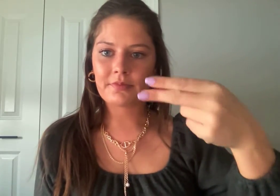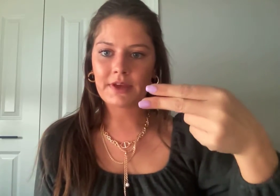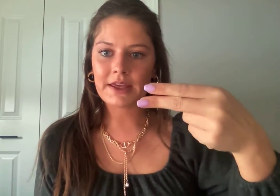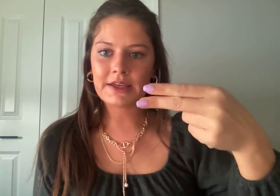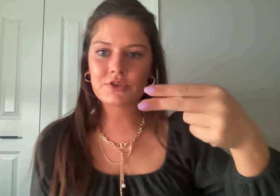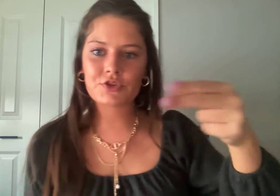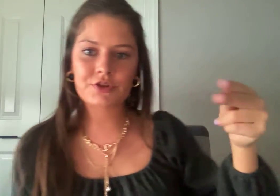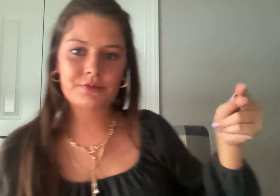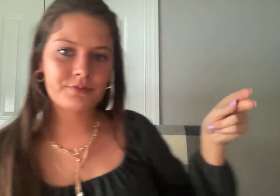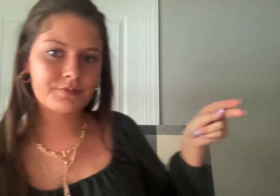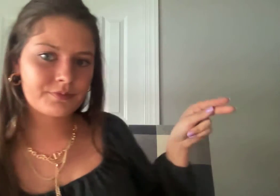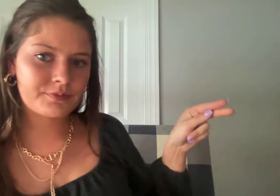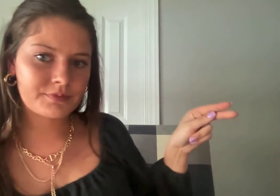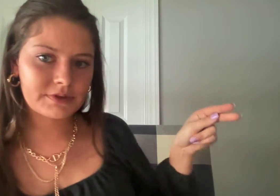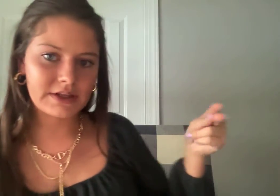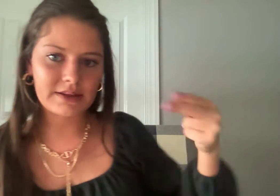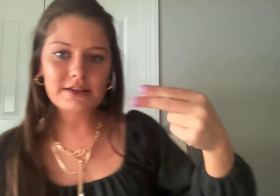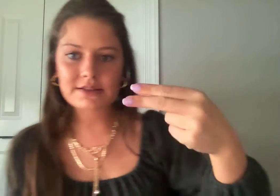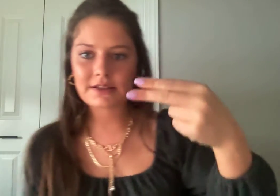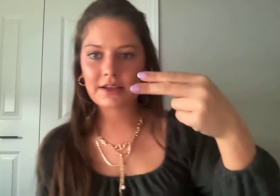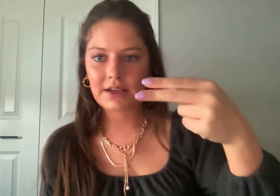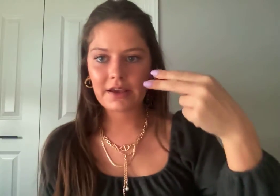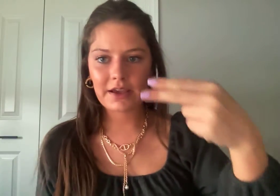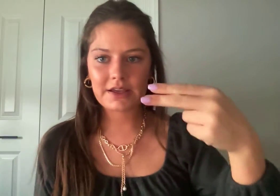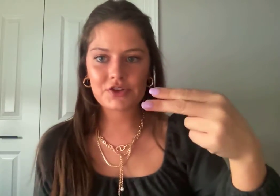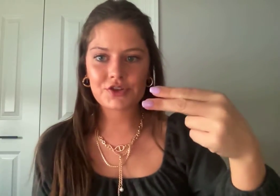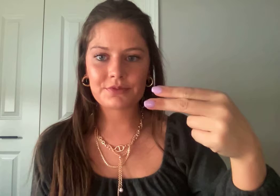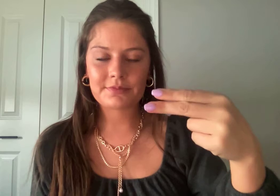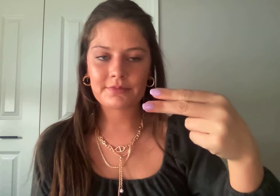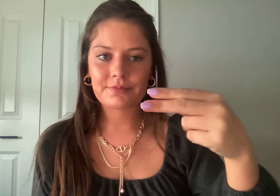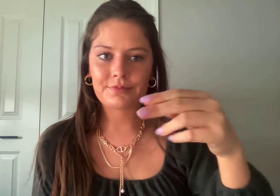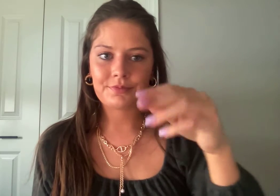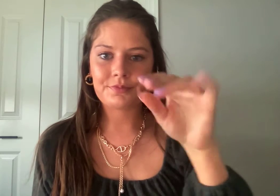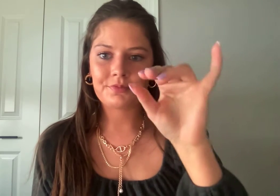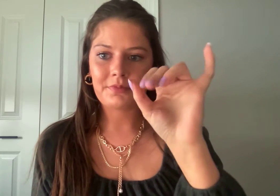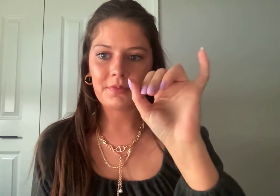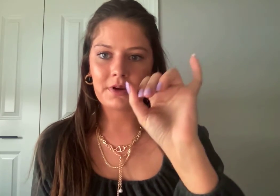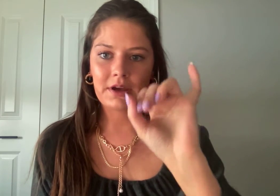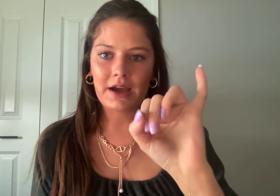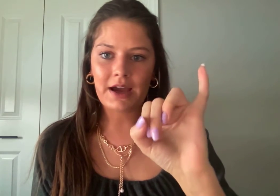H H I